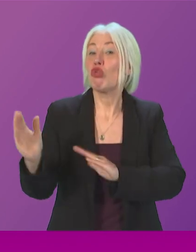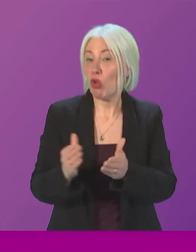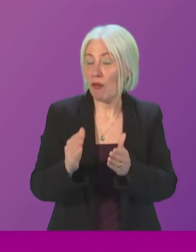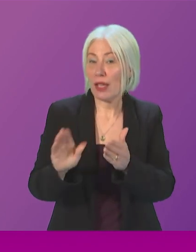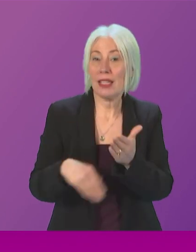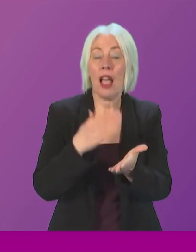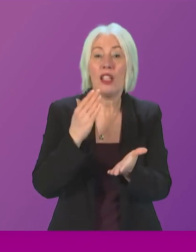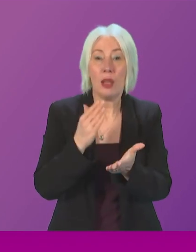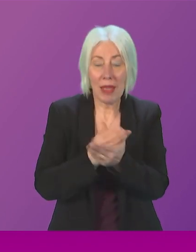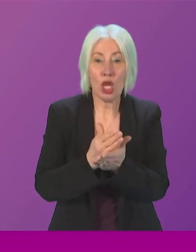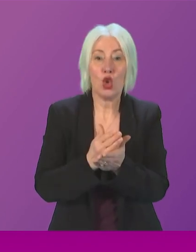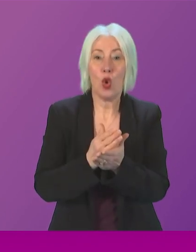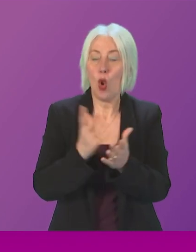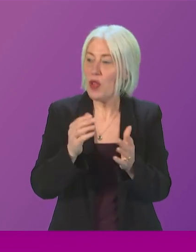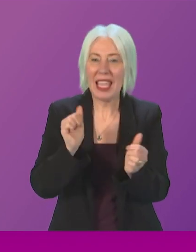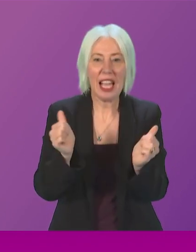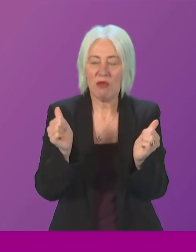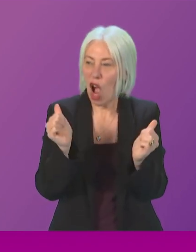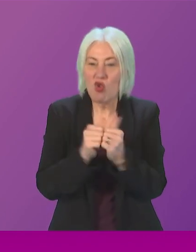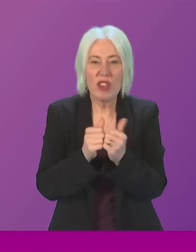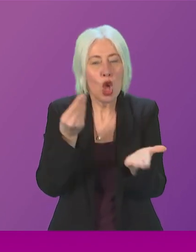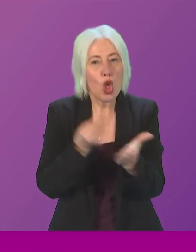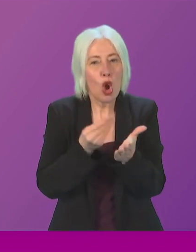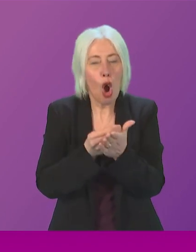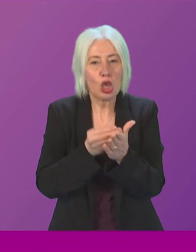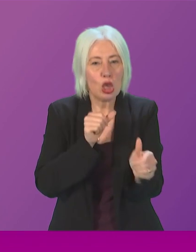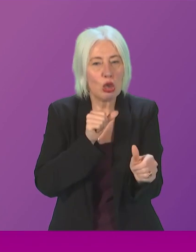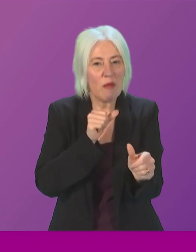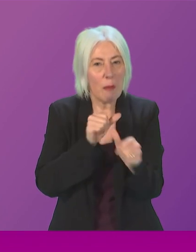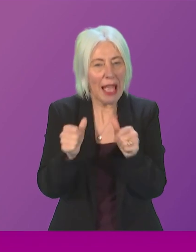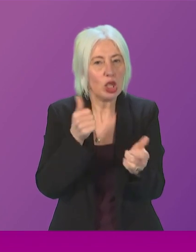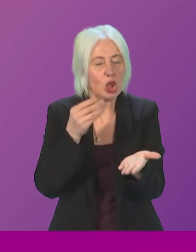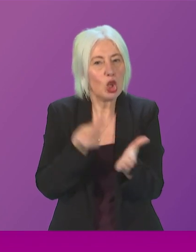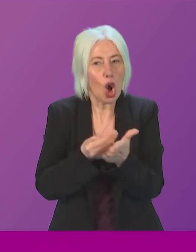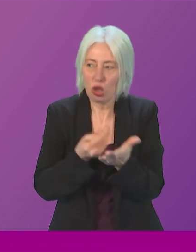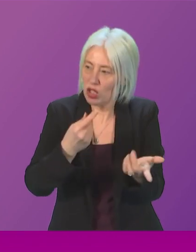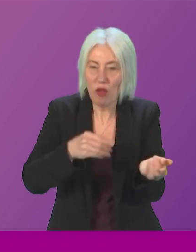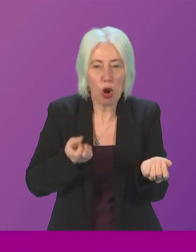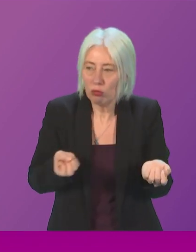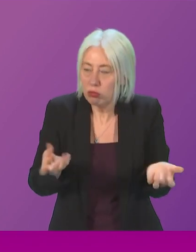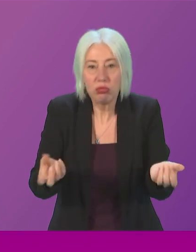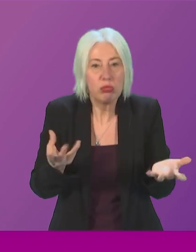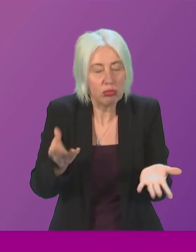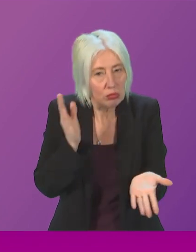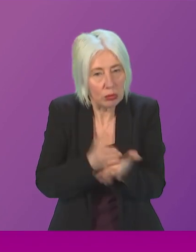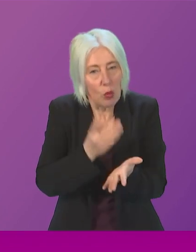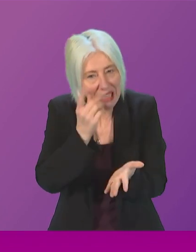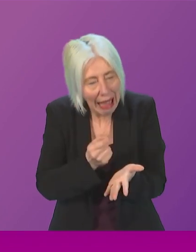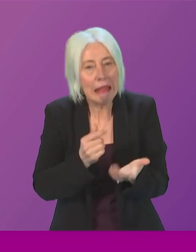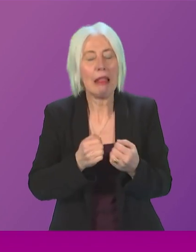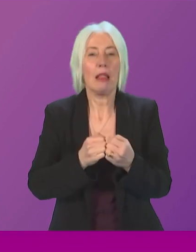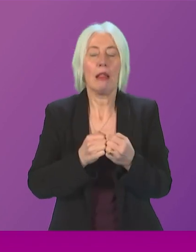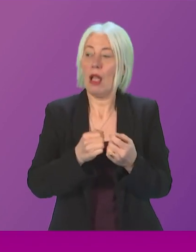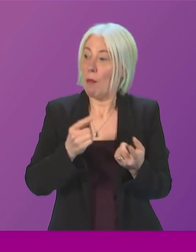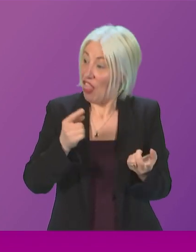sure we put sectoral bargaining at its very heart. That's what we are committed to, and all of that, of course,